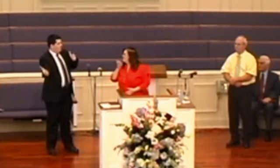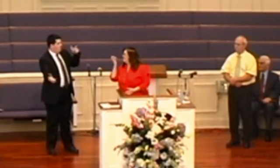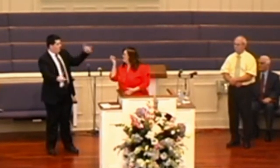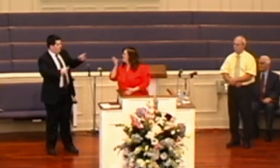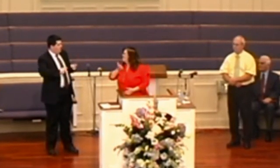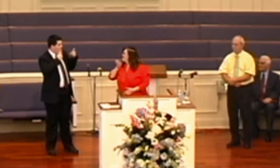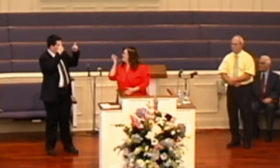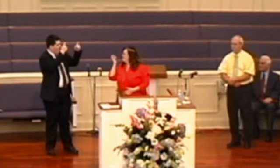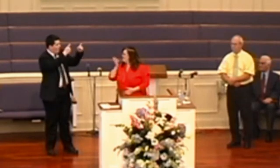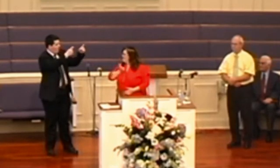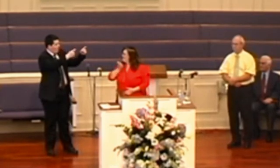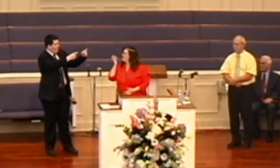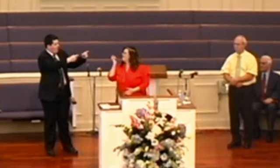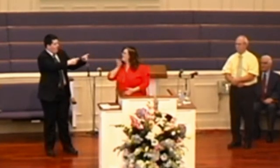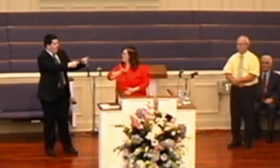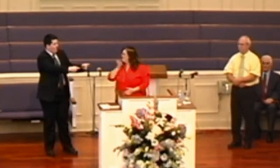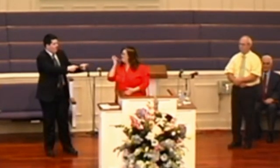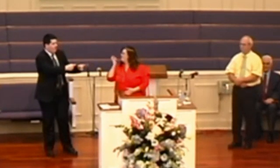Reward